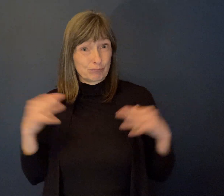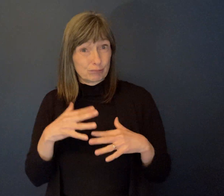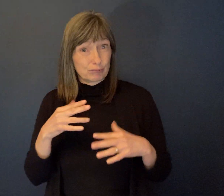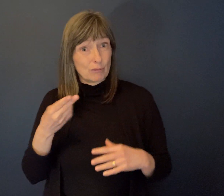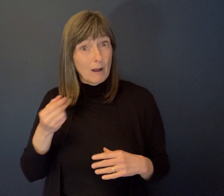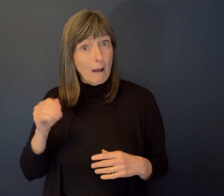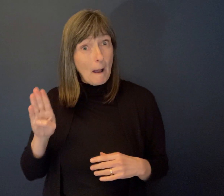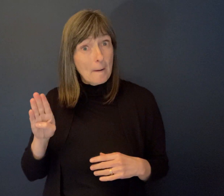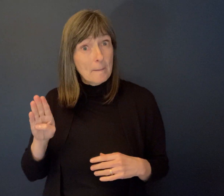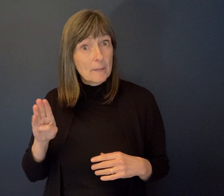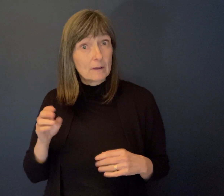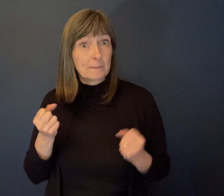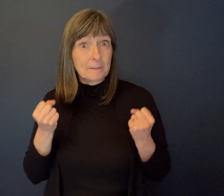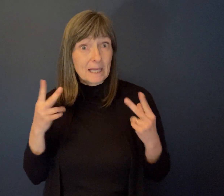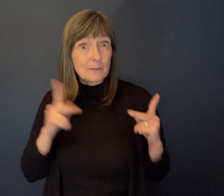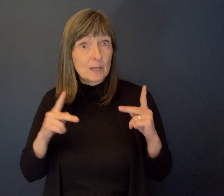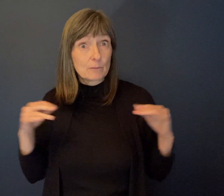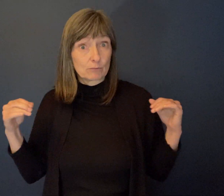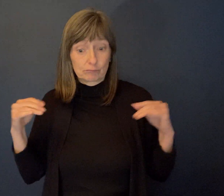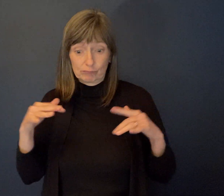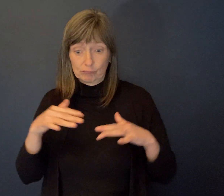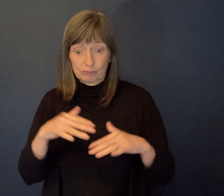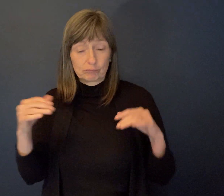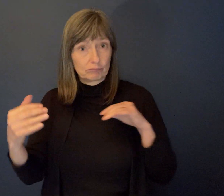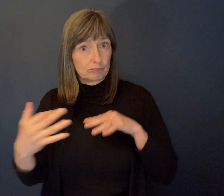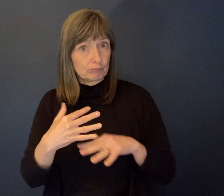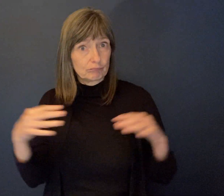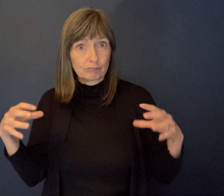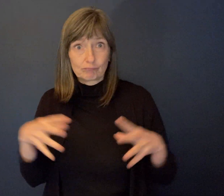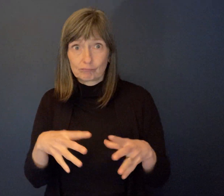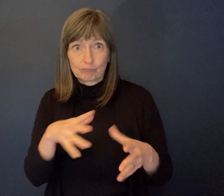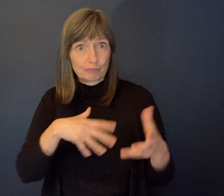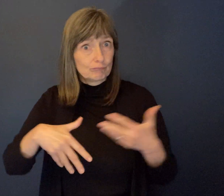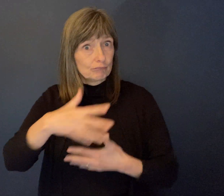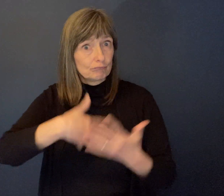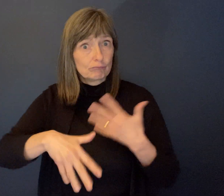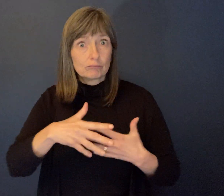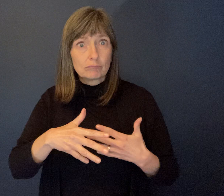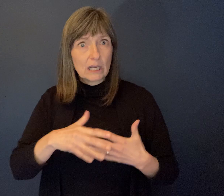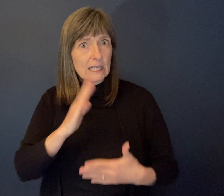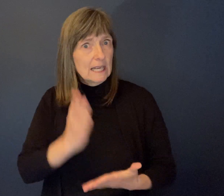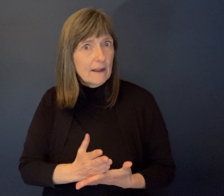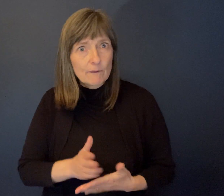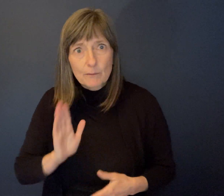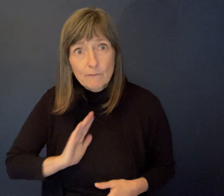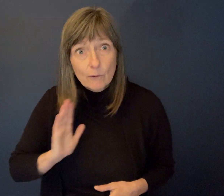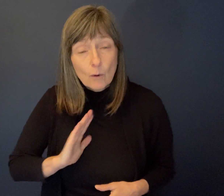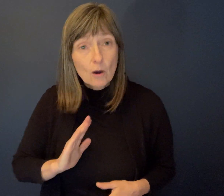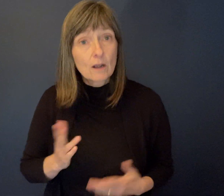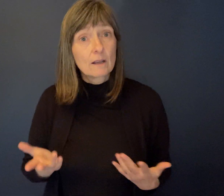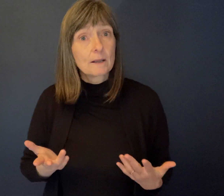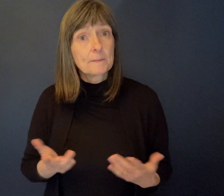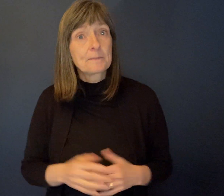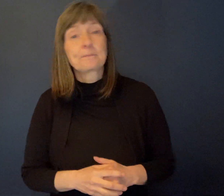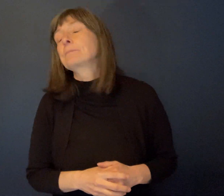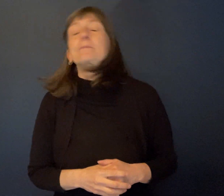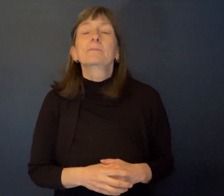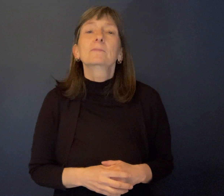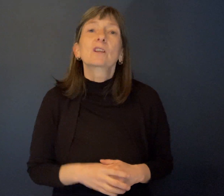unheard of. So, um, it became a center of